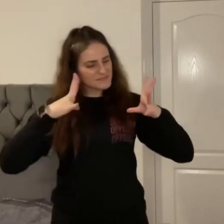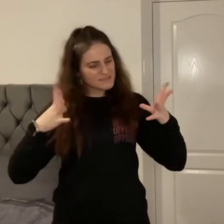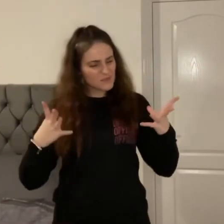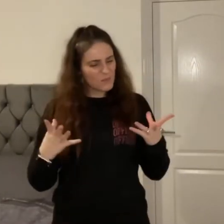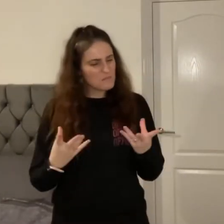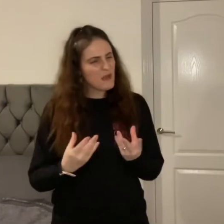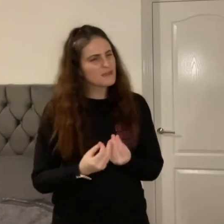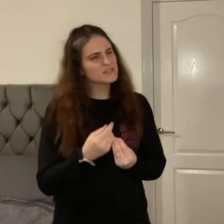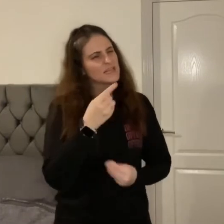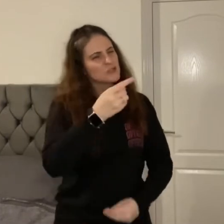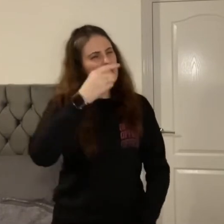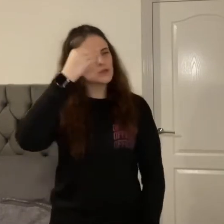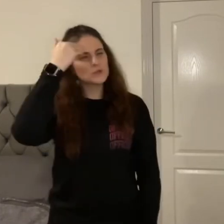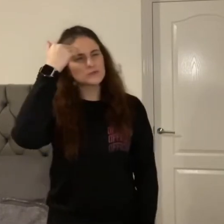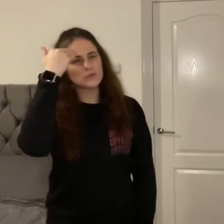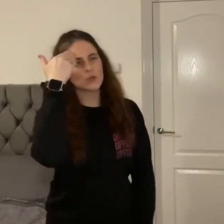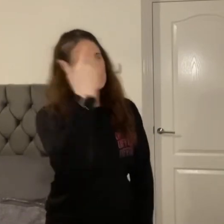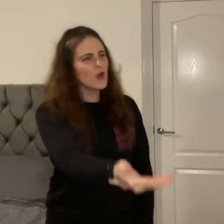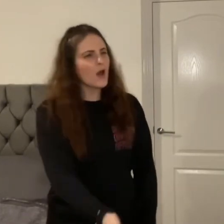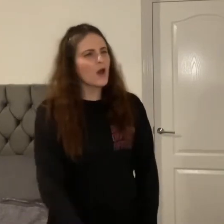so much that you don't know?